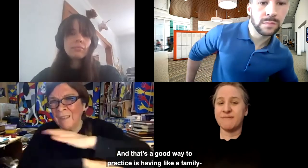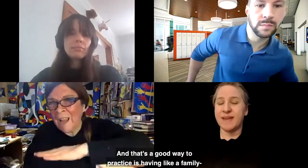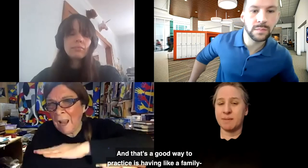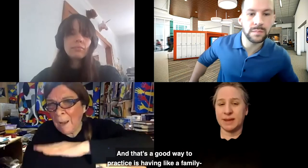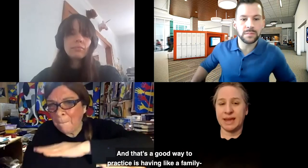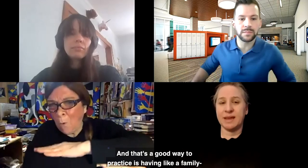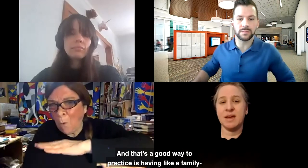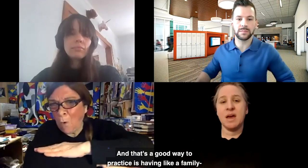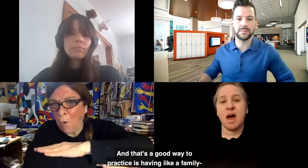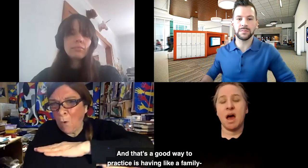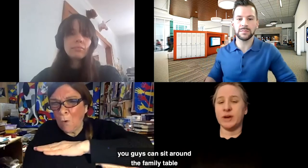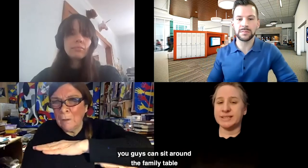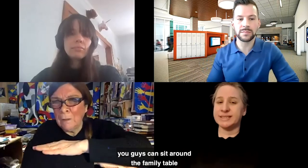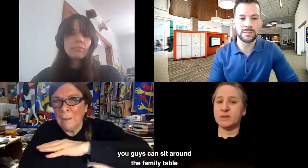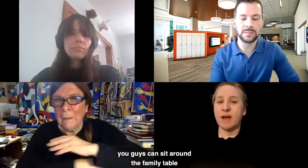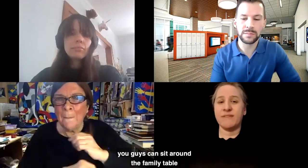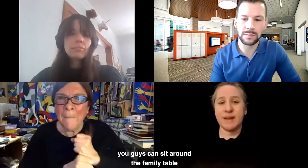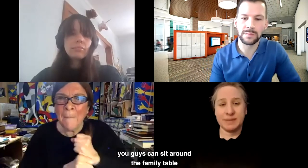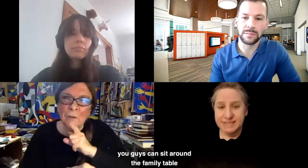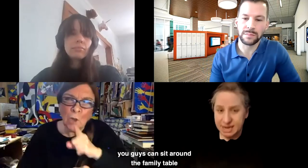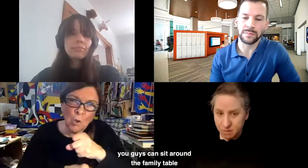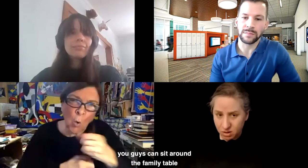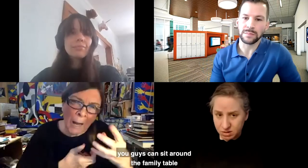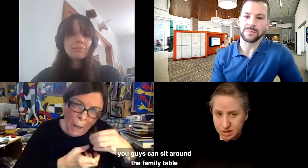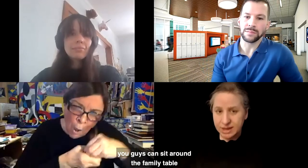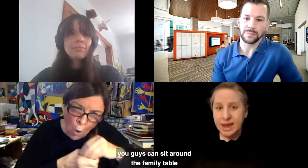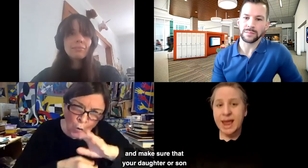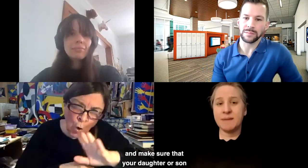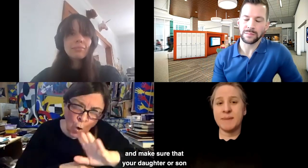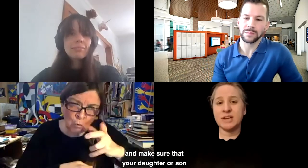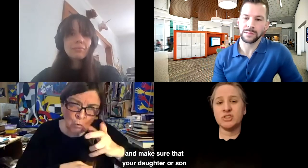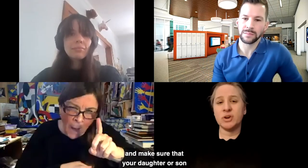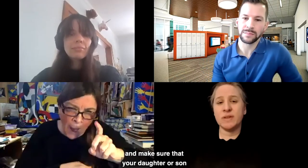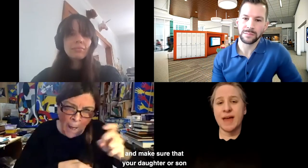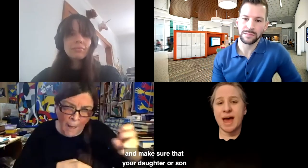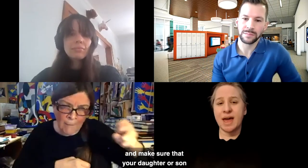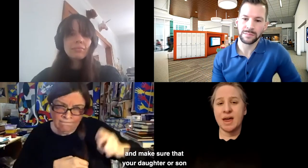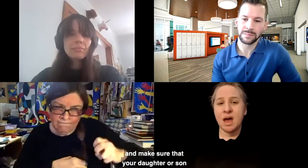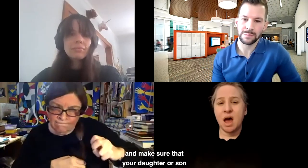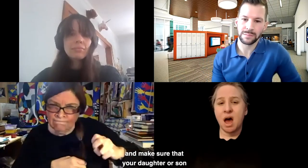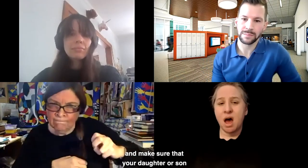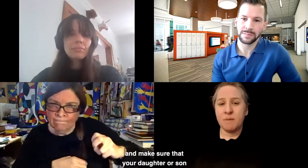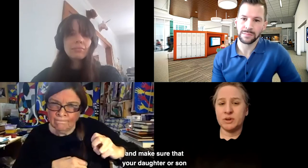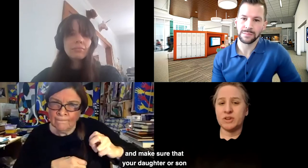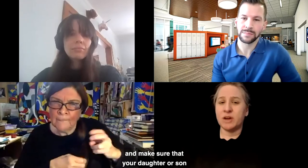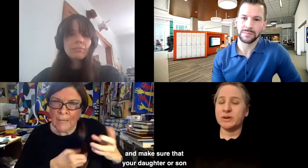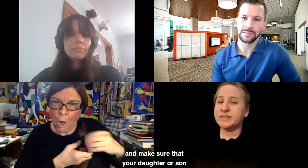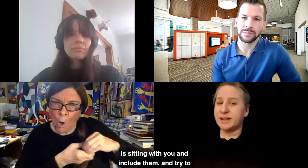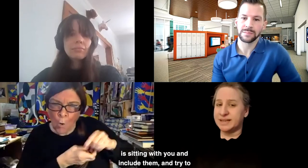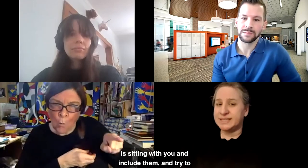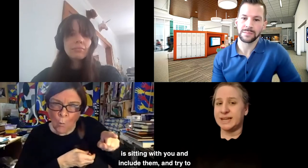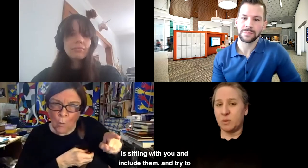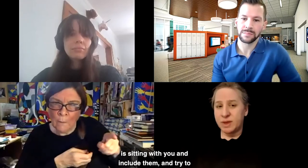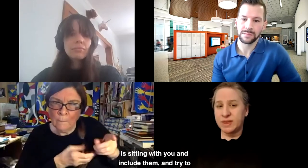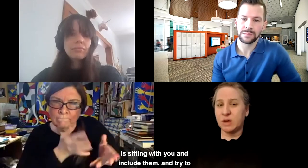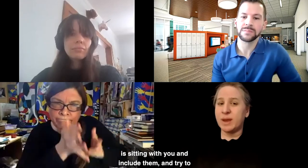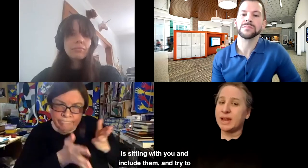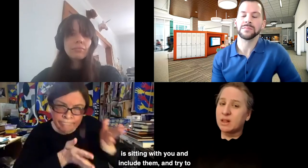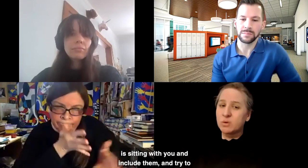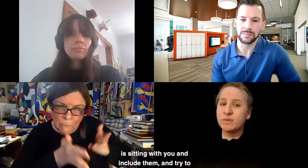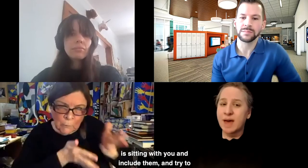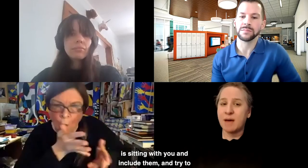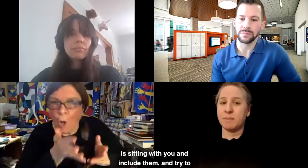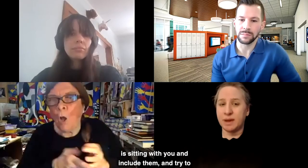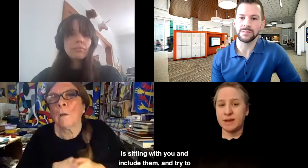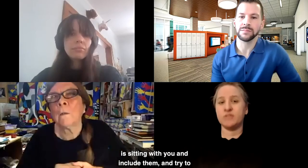like a family. You guys can sit around the family table and make sure that your daughter or son is sitting with you. And